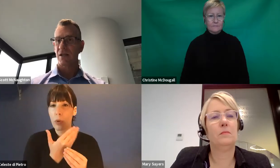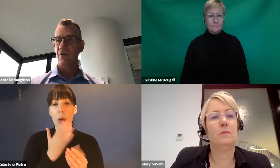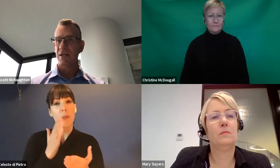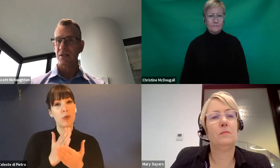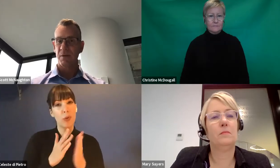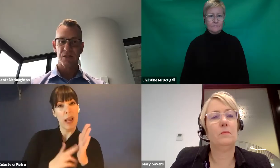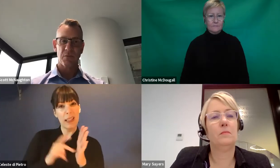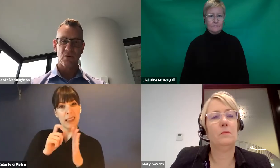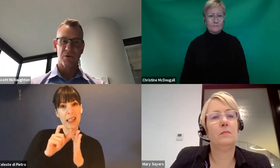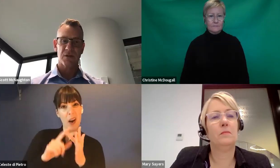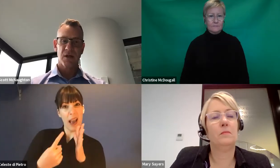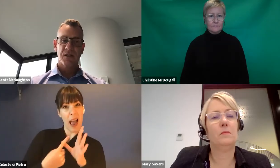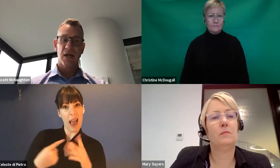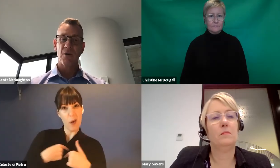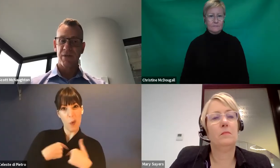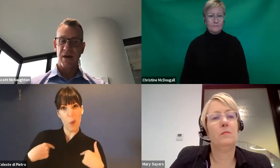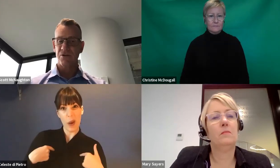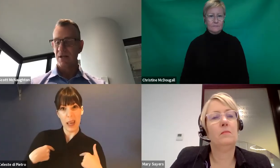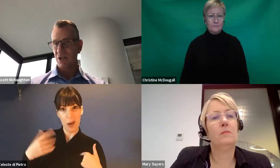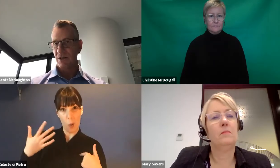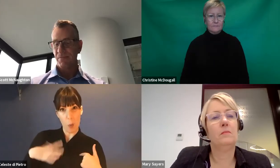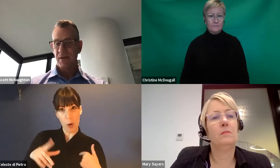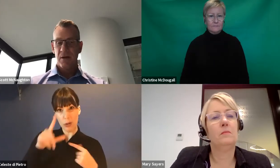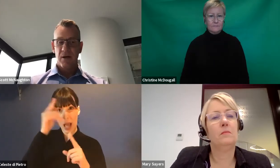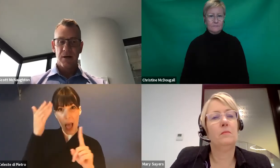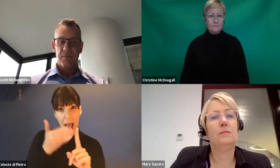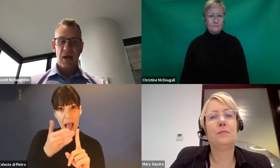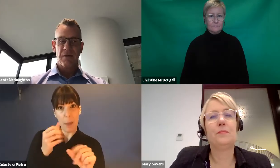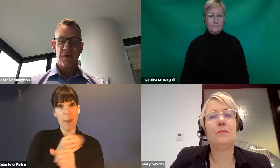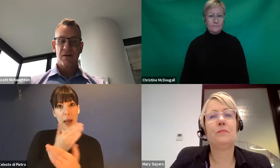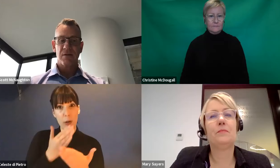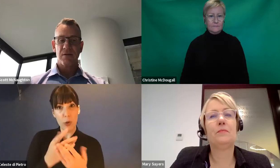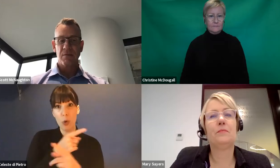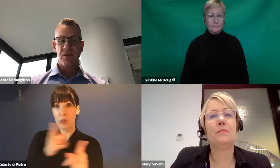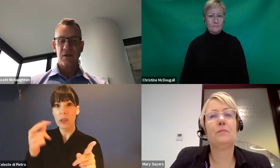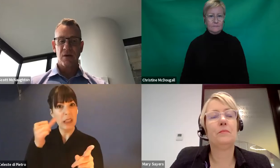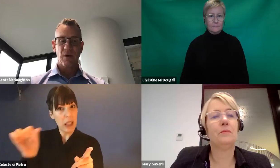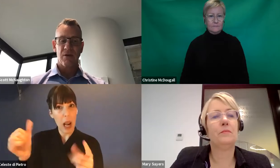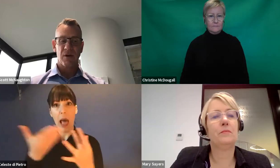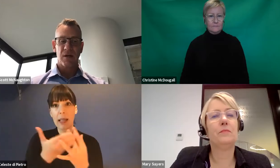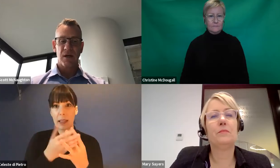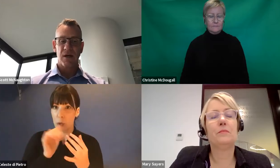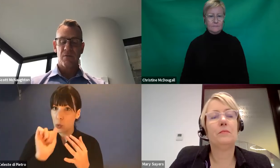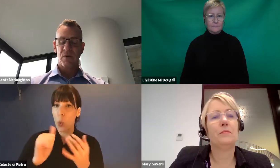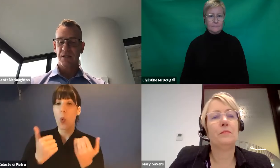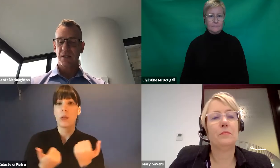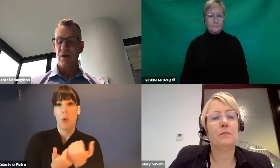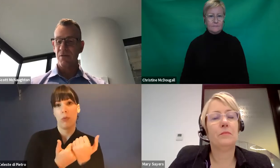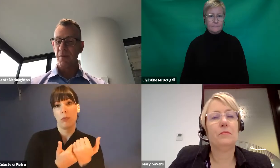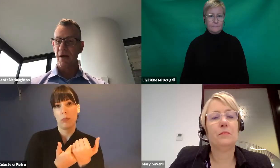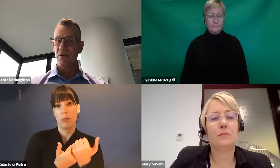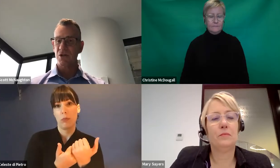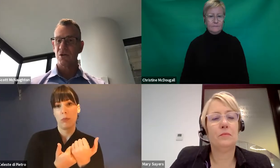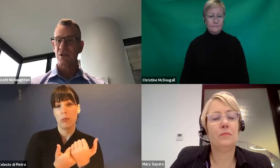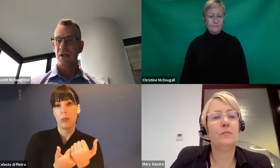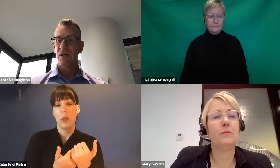access to the right disability supports to help with that transition. And if that, some of the things that we're hearing is around